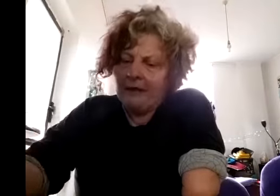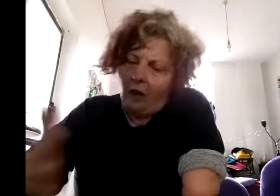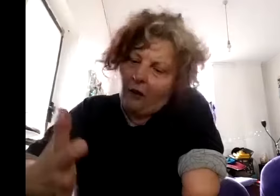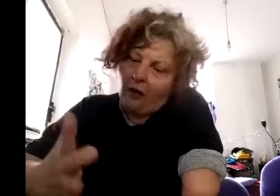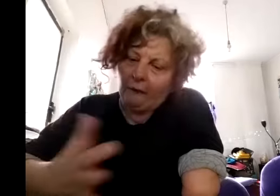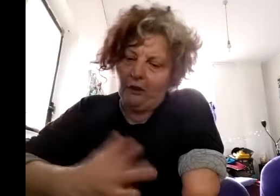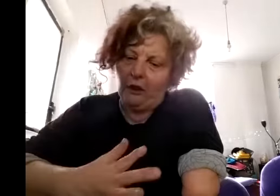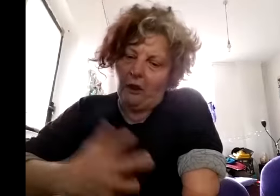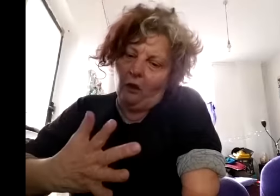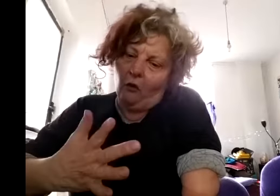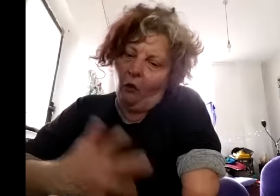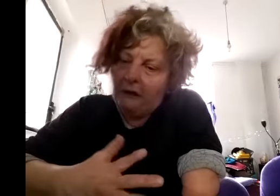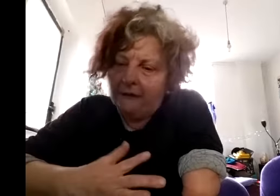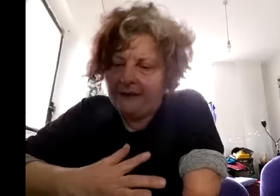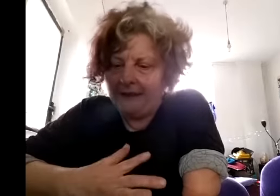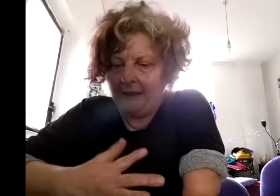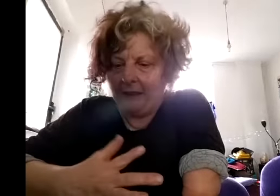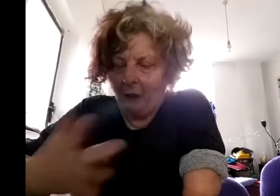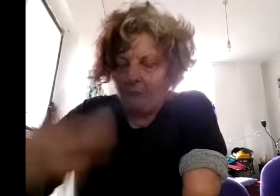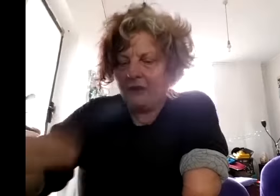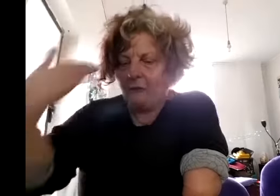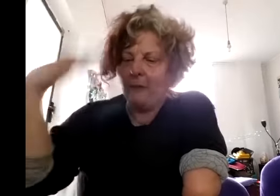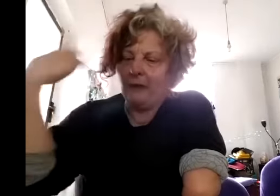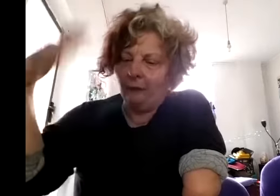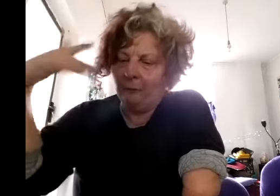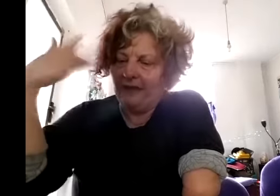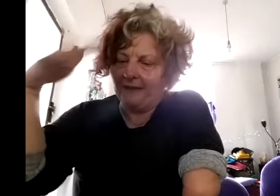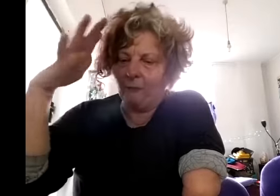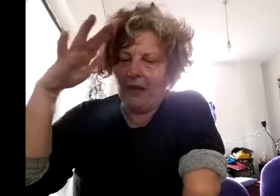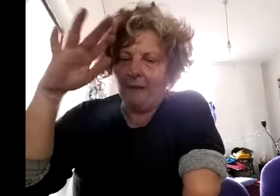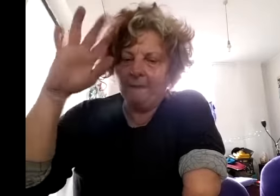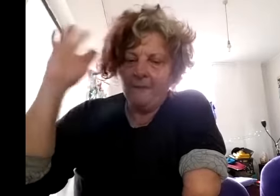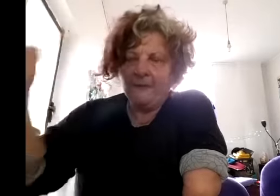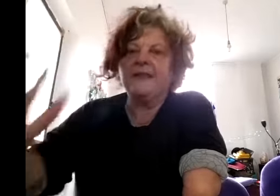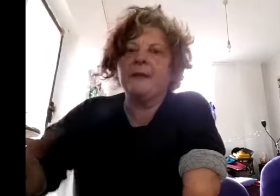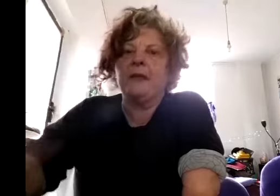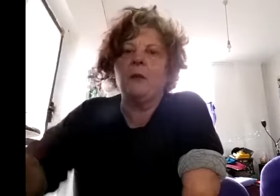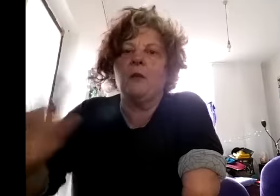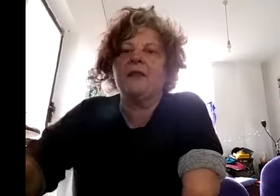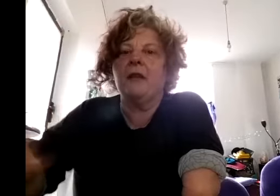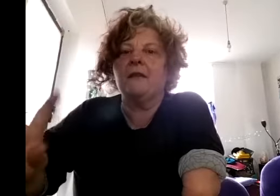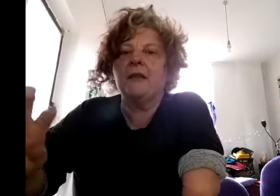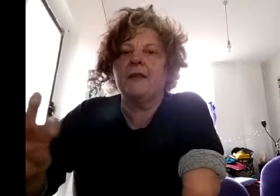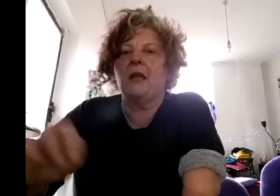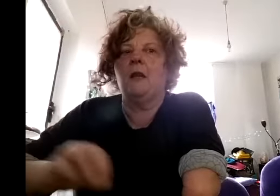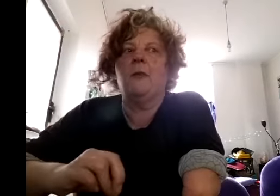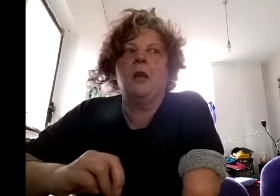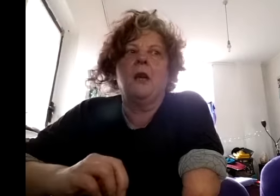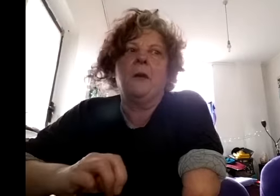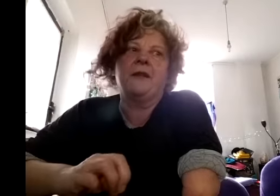for all of us i think i'm just remembering a few pieces where disability wasn't relevant um a person